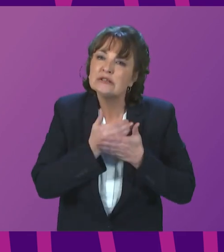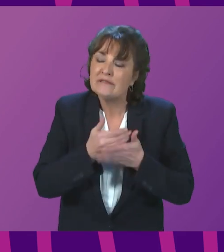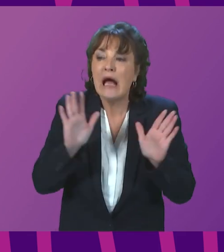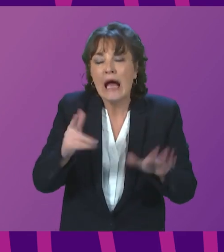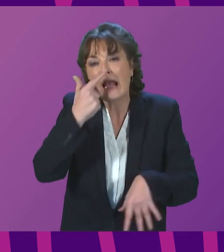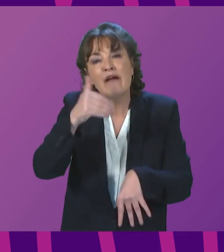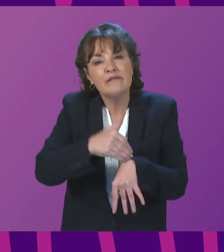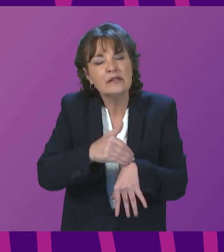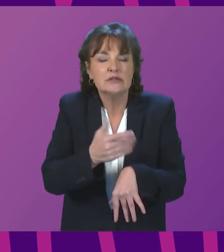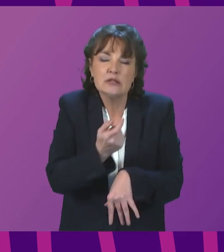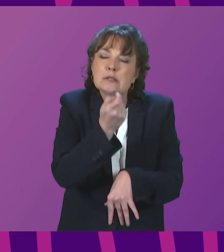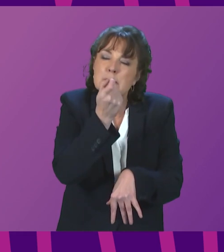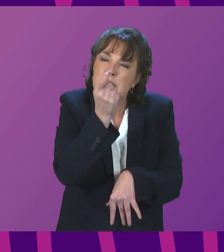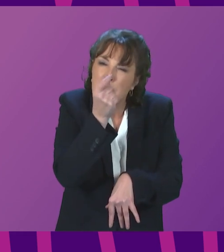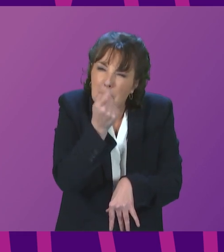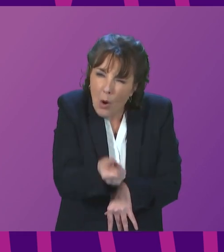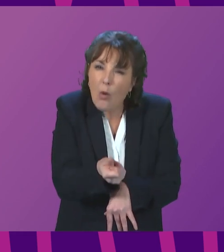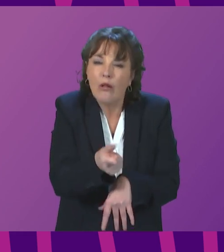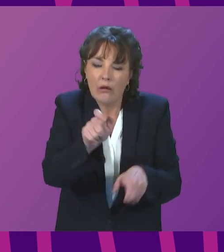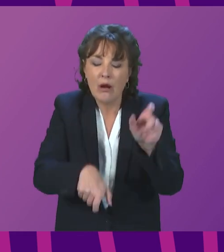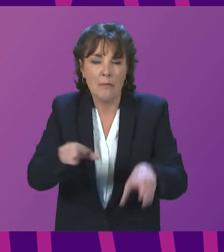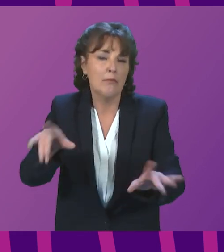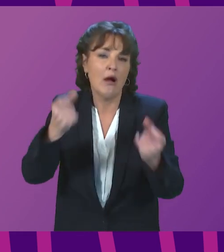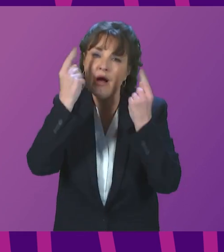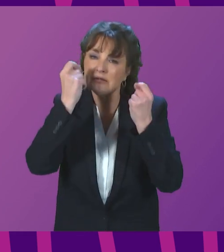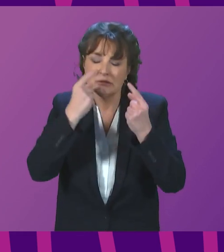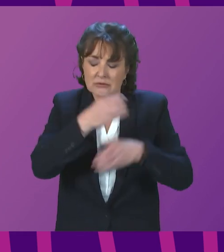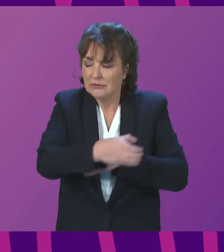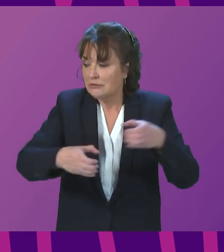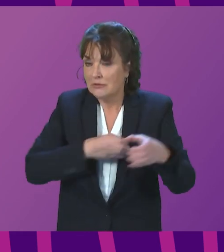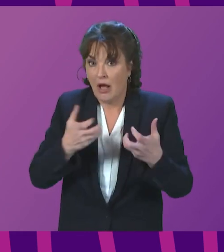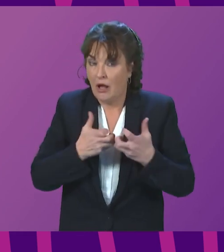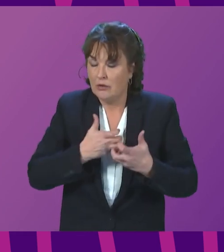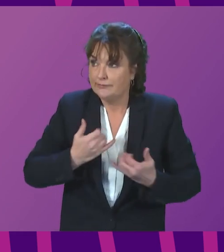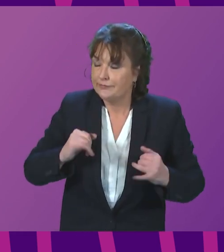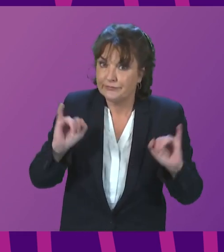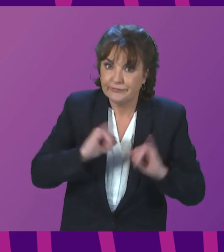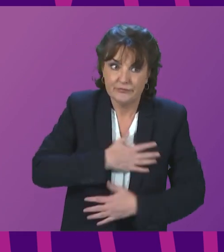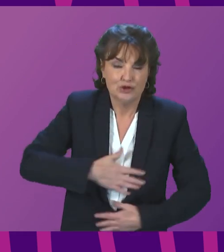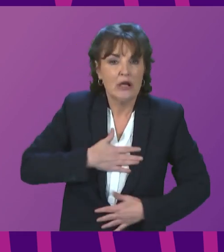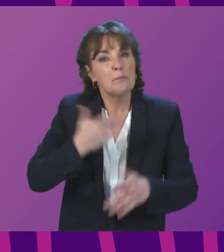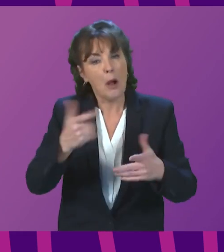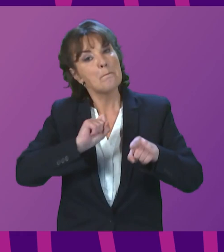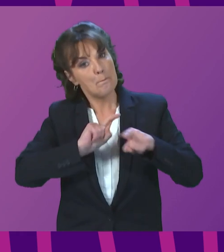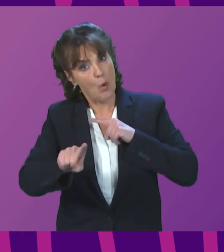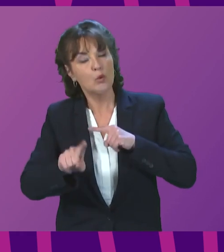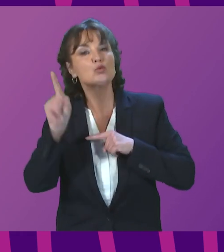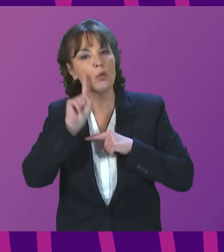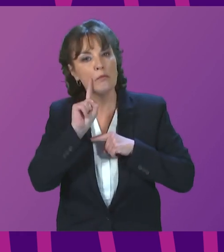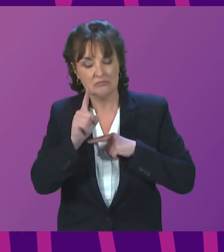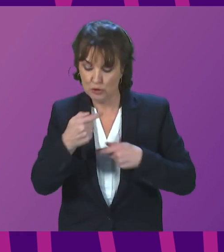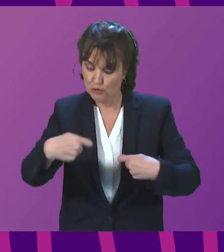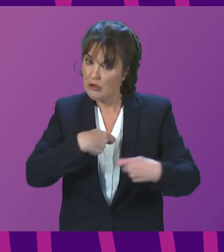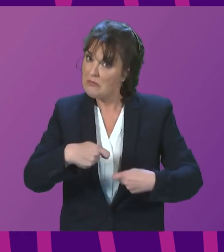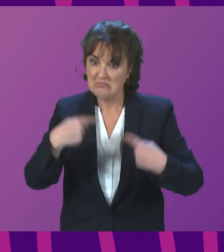of patients although I understand the distress and trauma that will have been caused but for the vast majority of women treatment was able